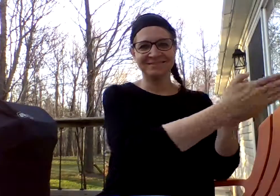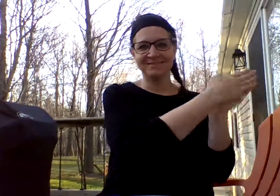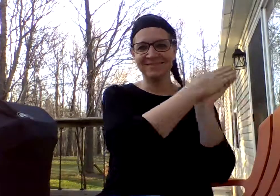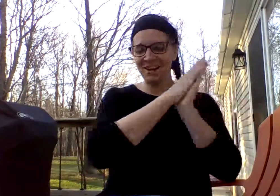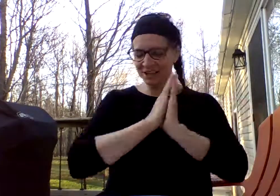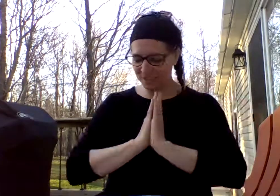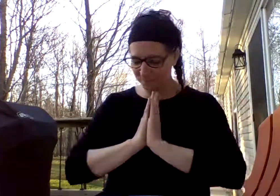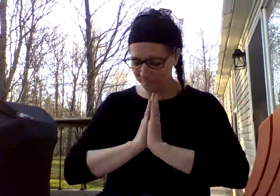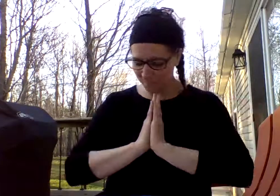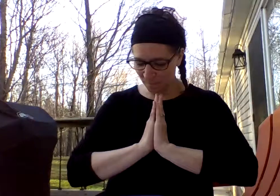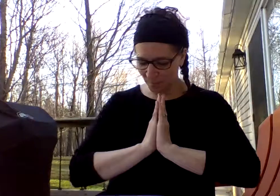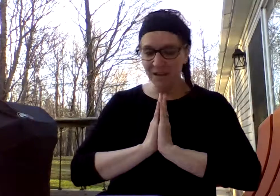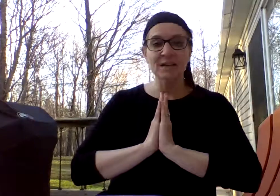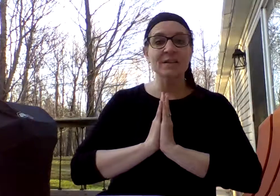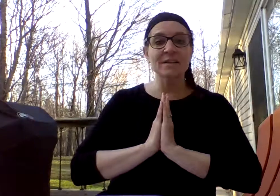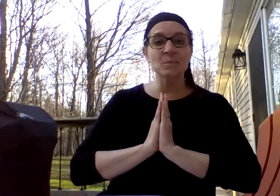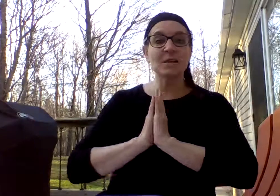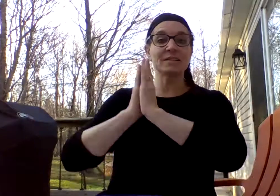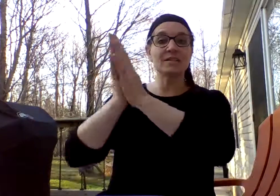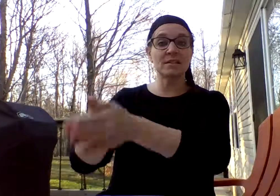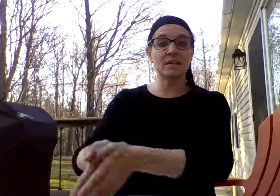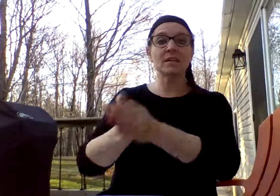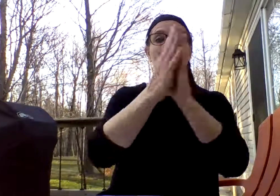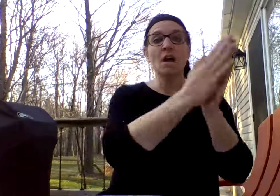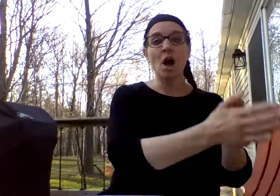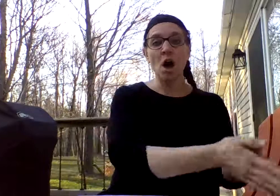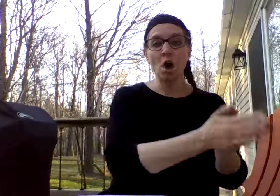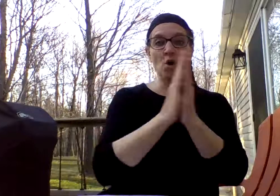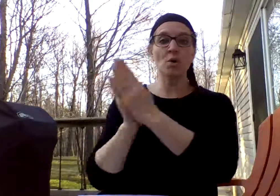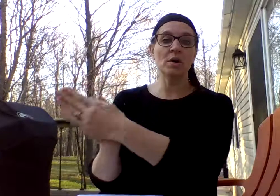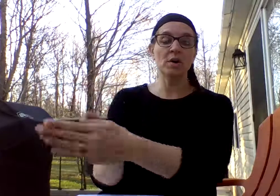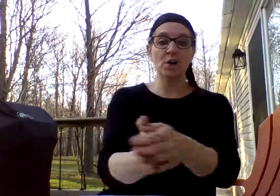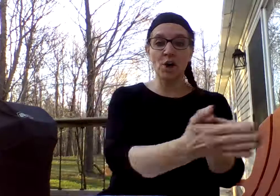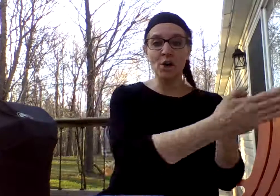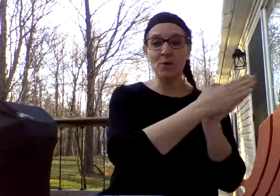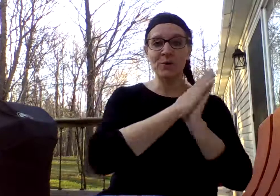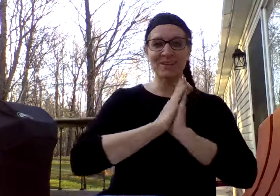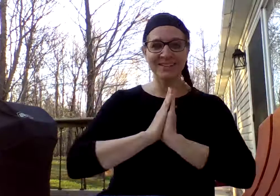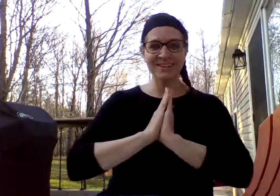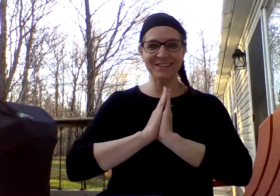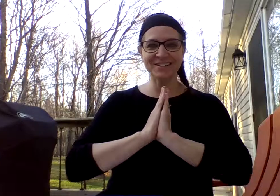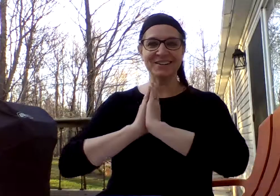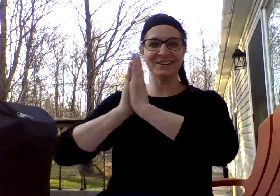Awesome. Next one is G, O, Go. Your turn.